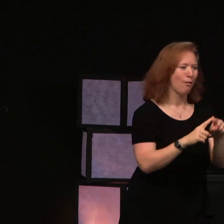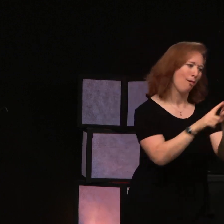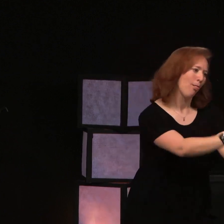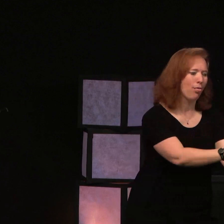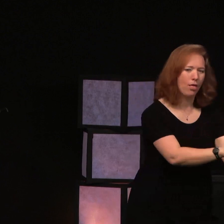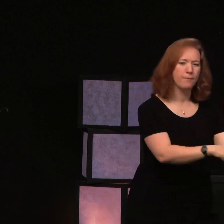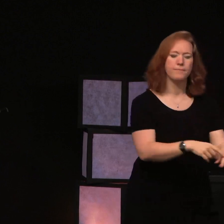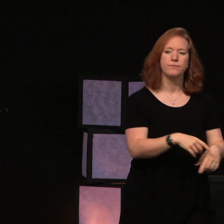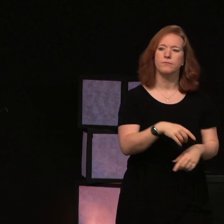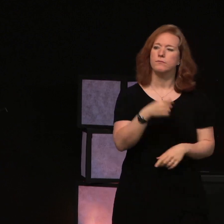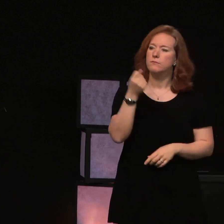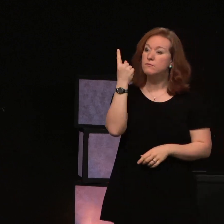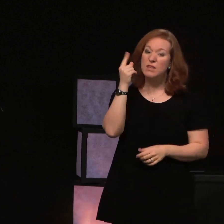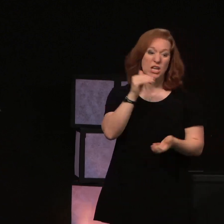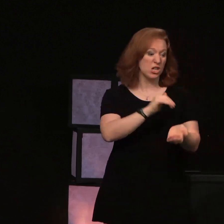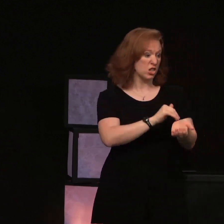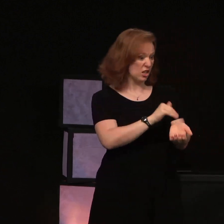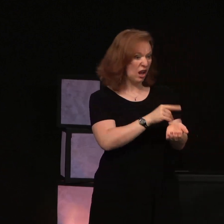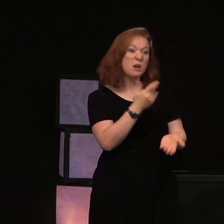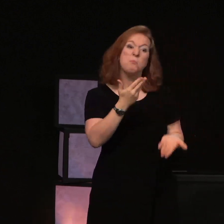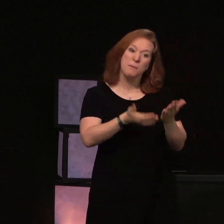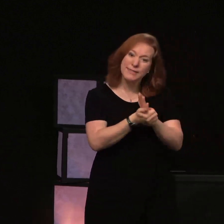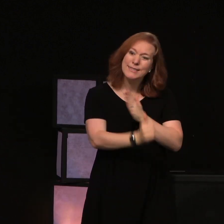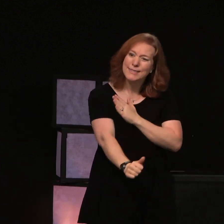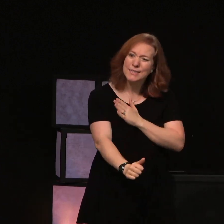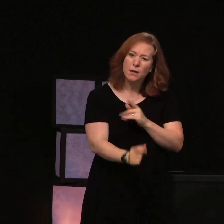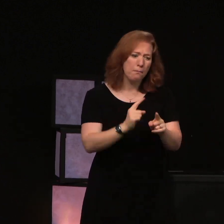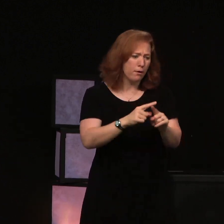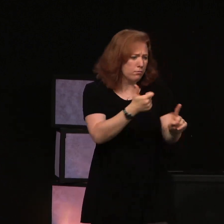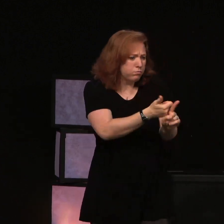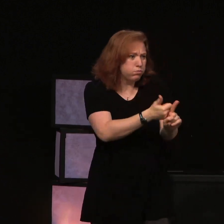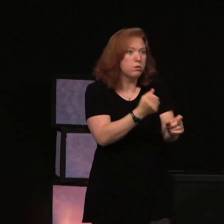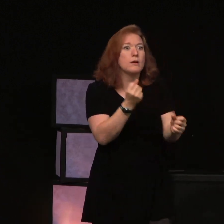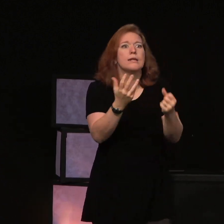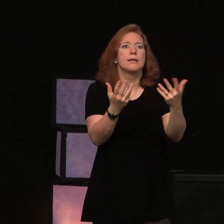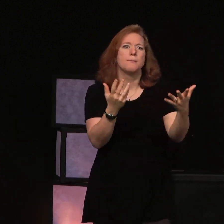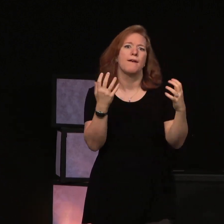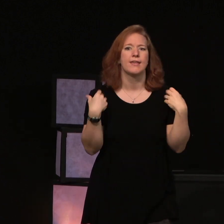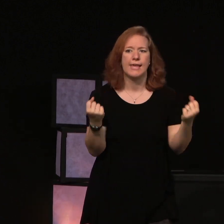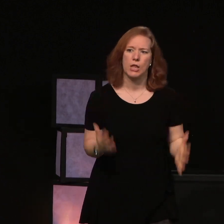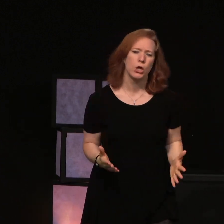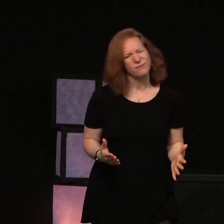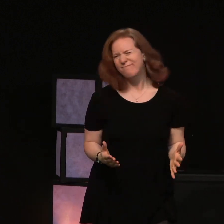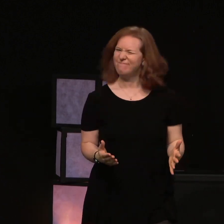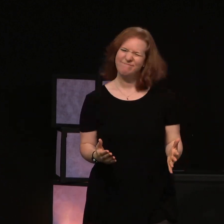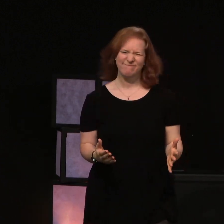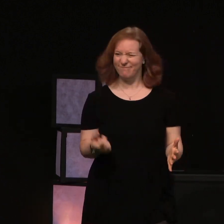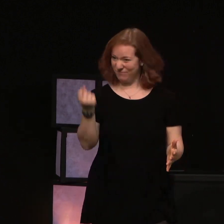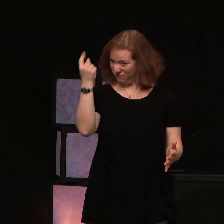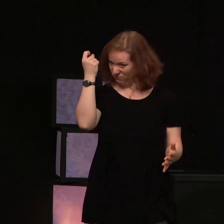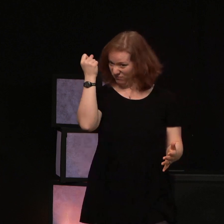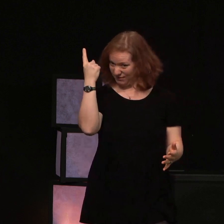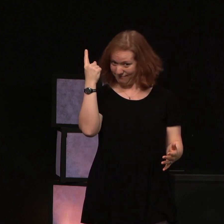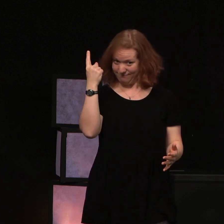And Dr. So-and-so may be good, but he's not the healer. Do you get what I'm saying?